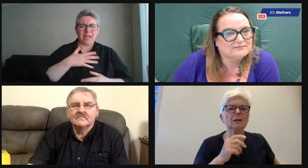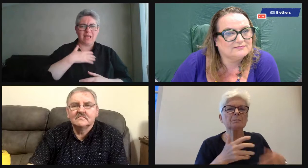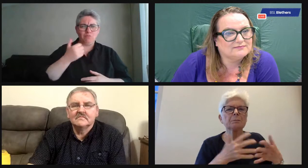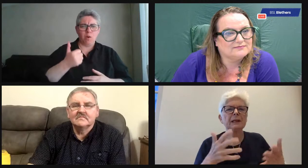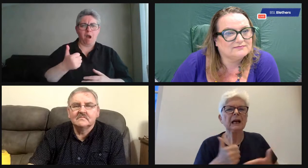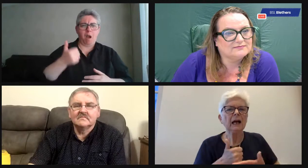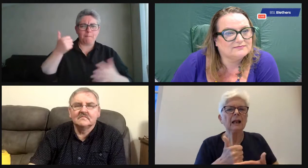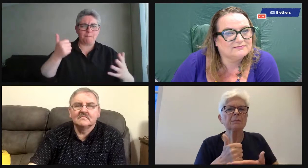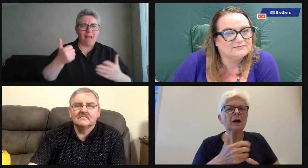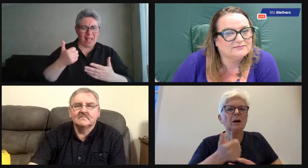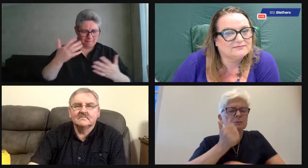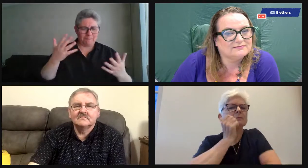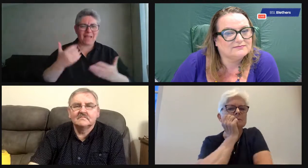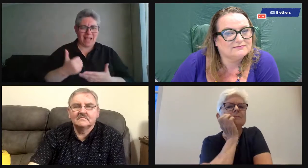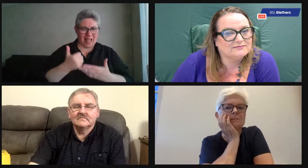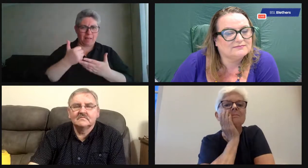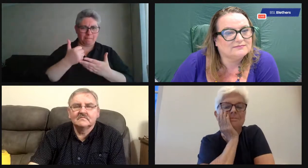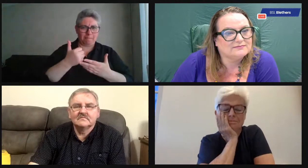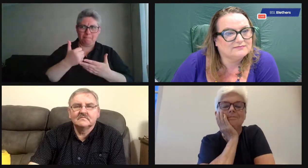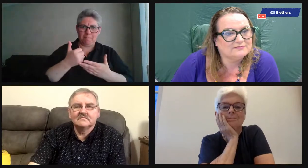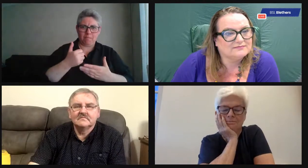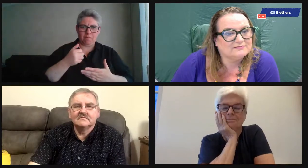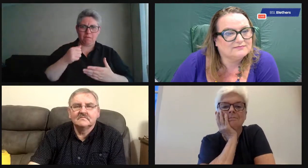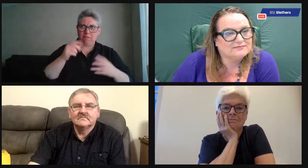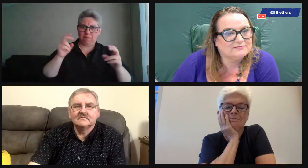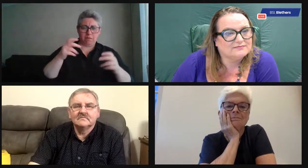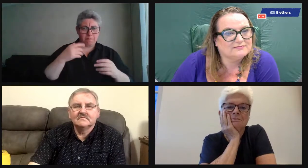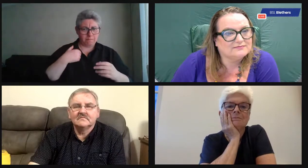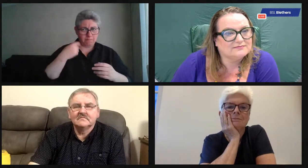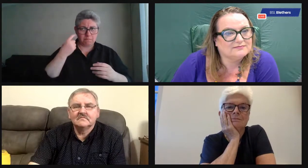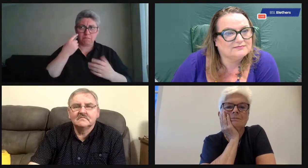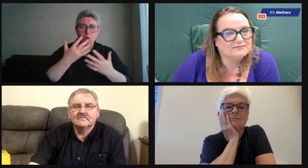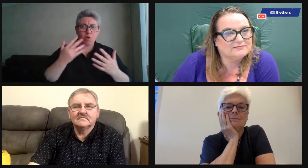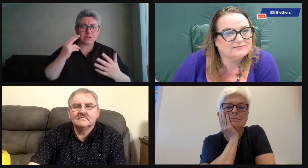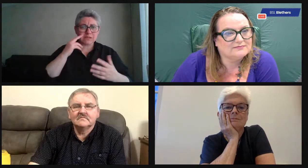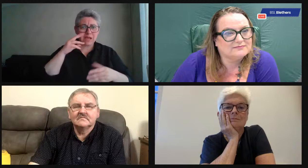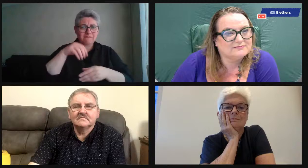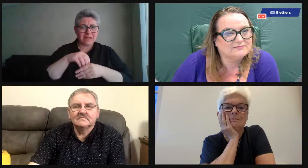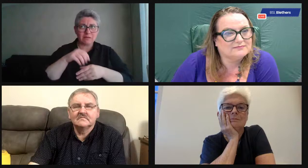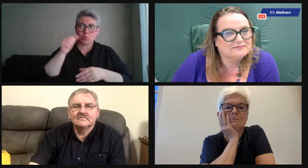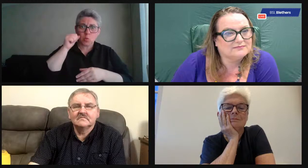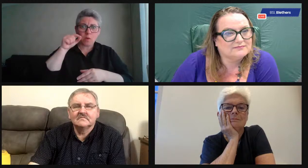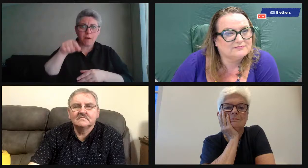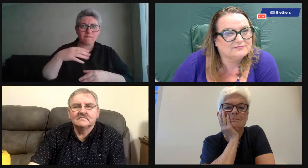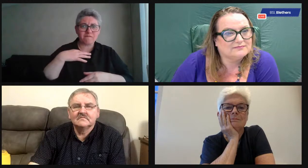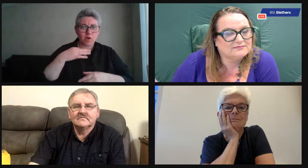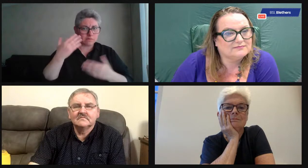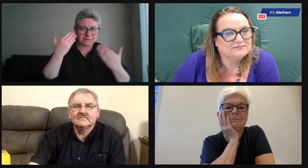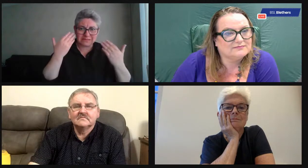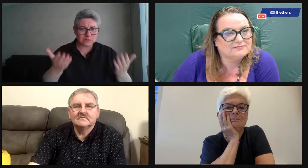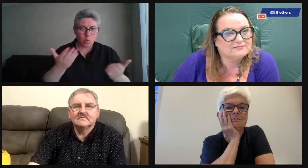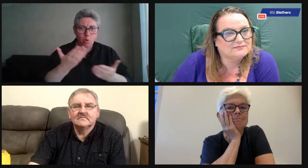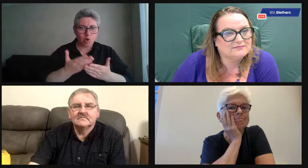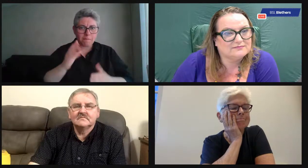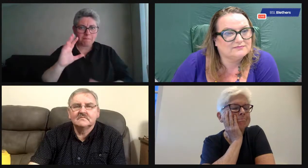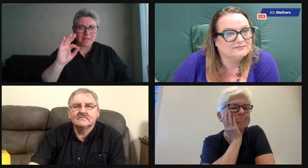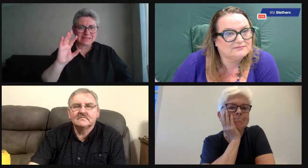effort called the big help out. That's it, Lillian. Thank you. The big help out. And a lot of deaf people